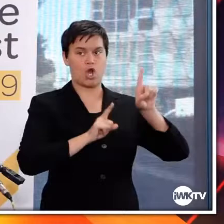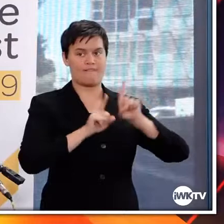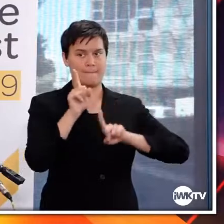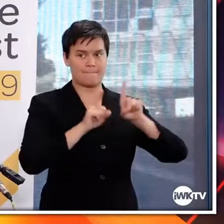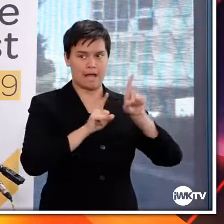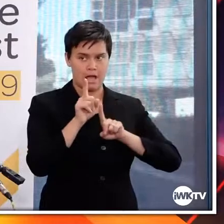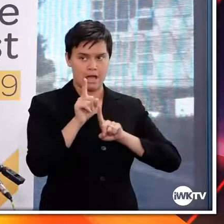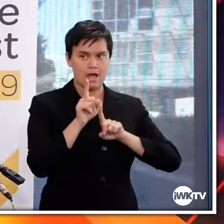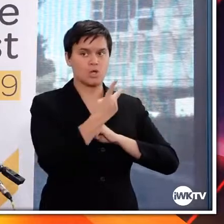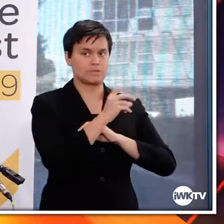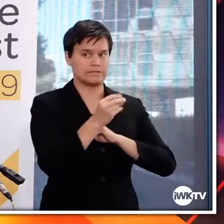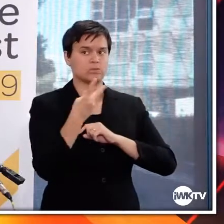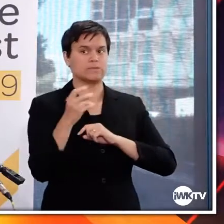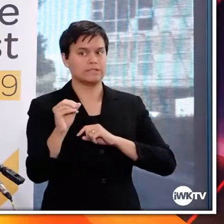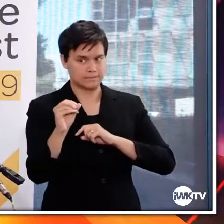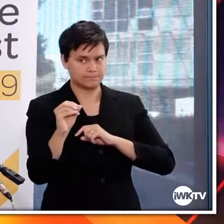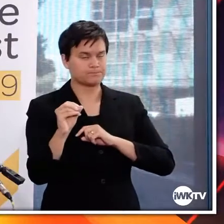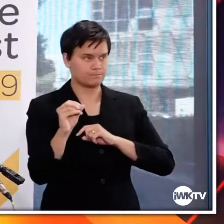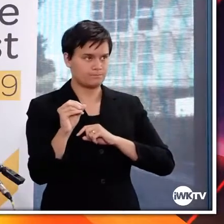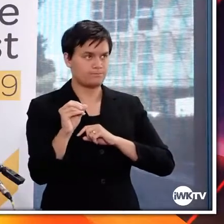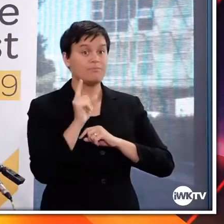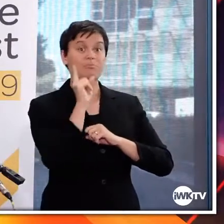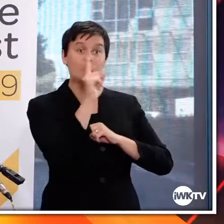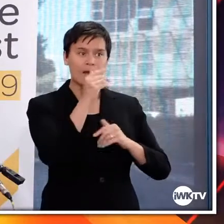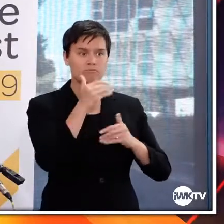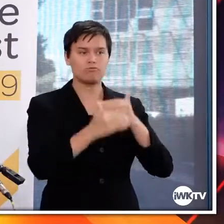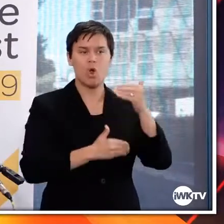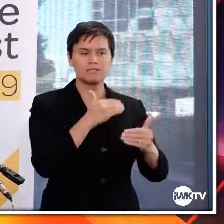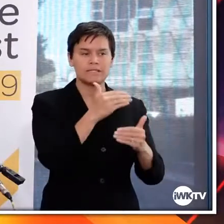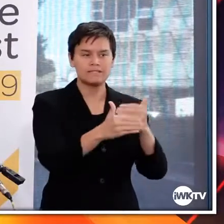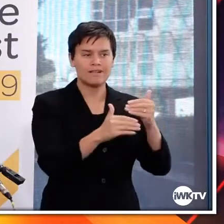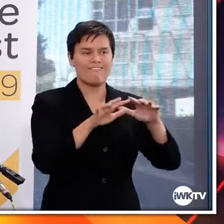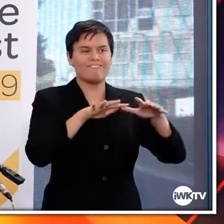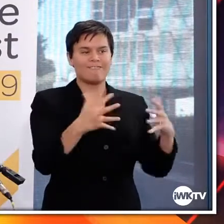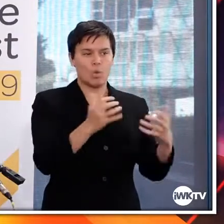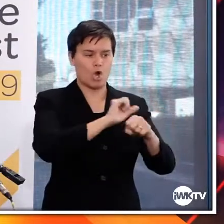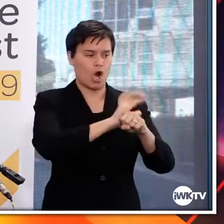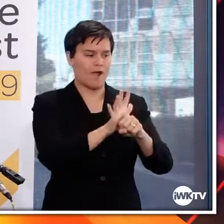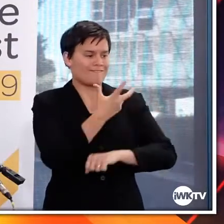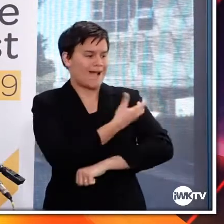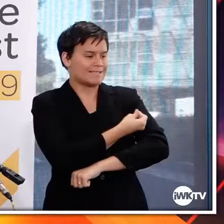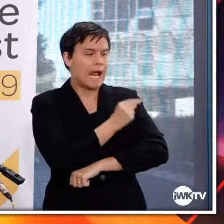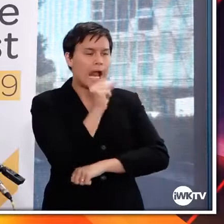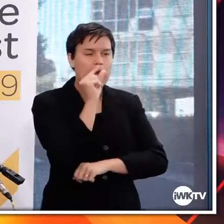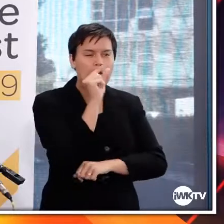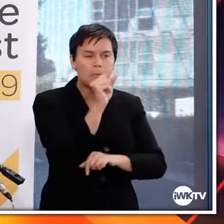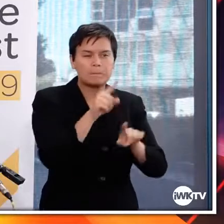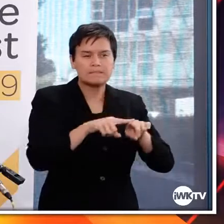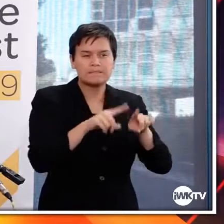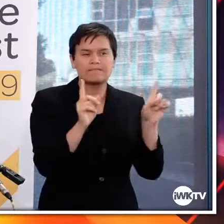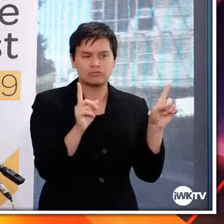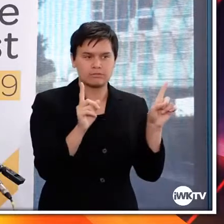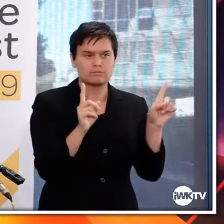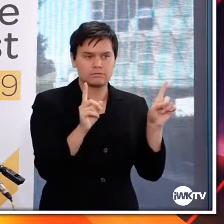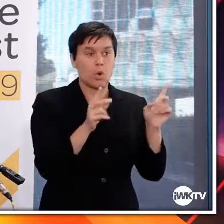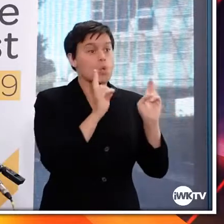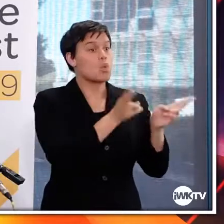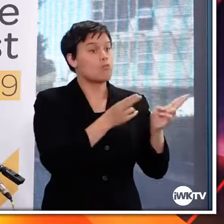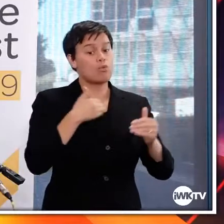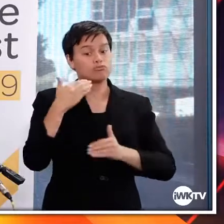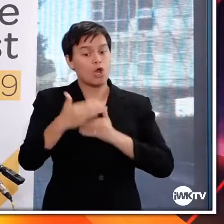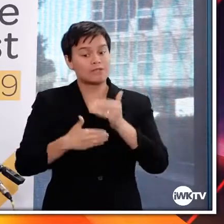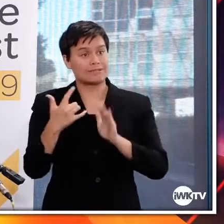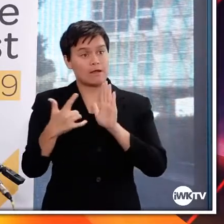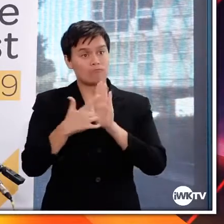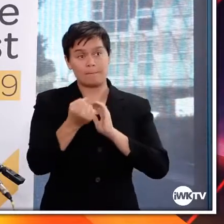We streamlined our assessment process. So instead of receiving a huge chunk of data right at the end, we allowed the companies to